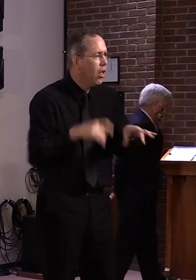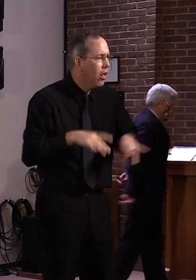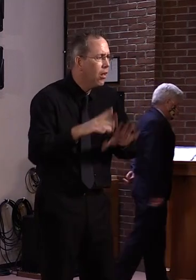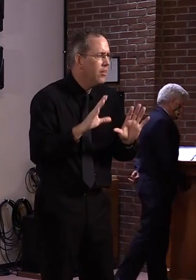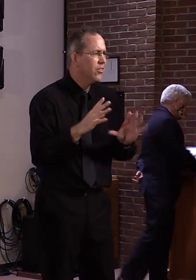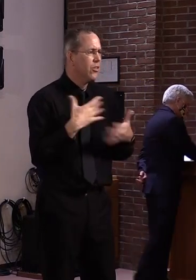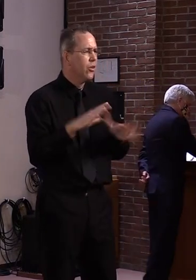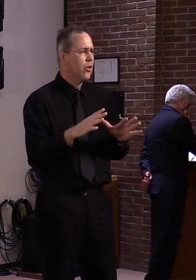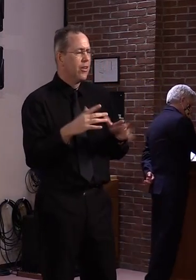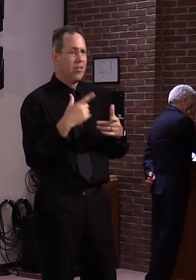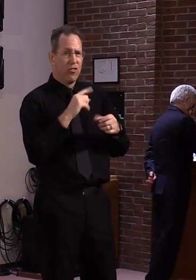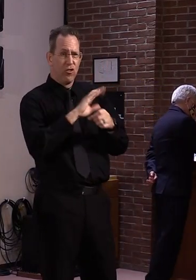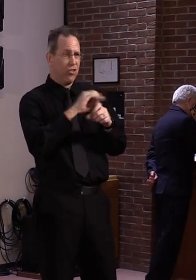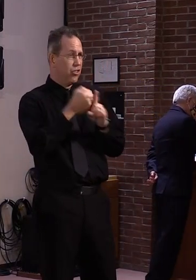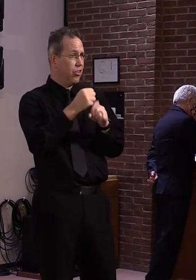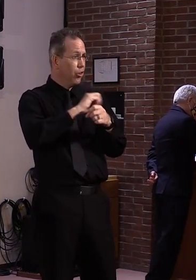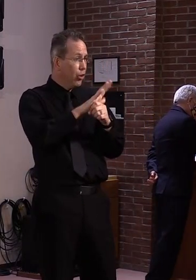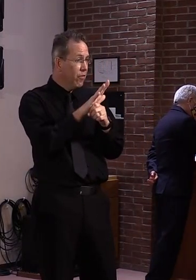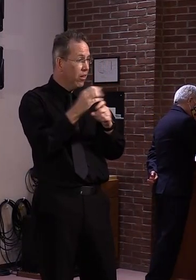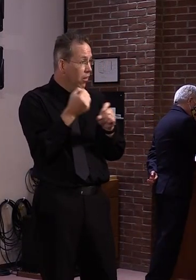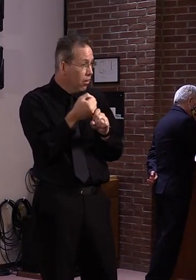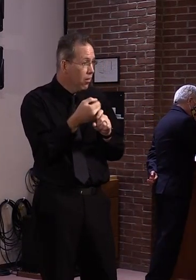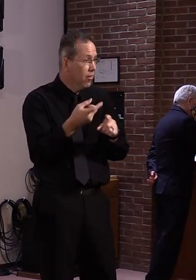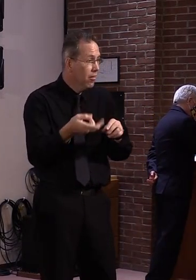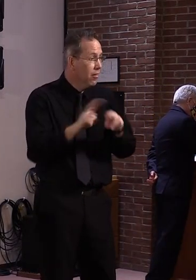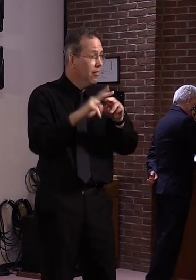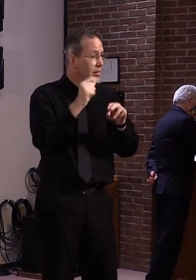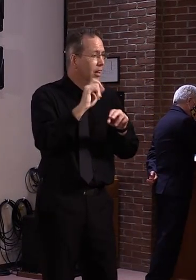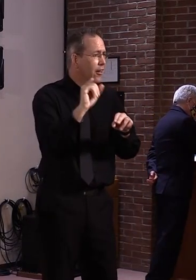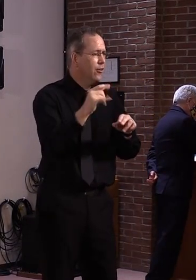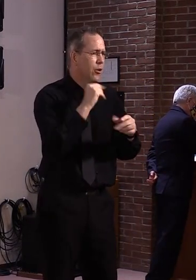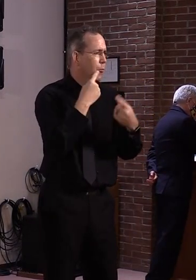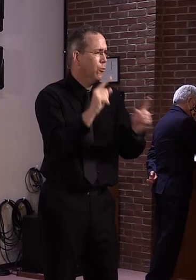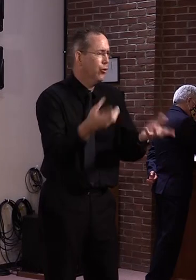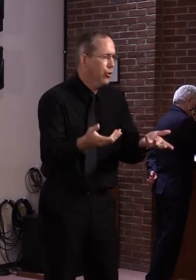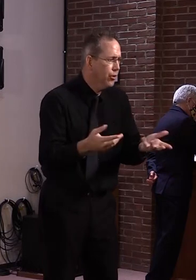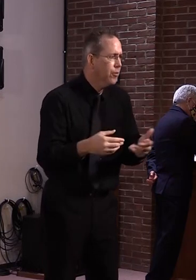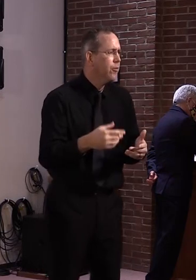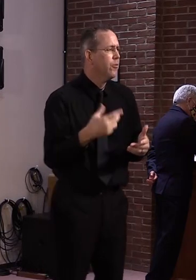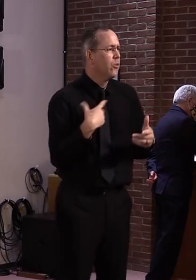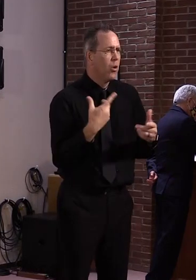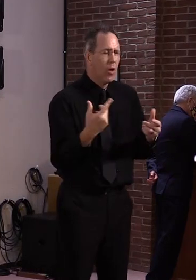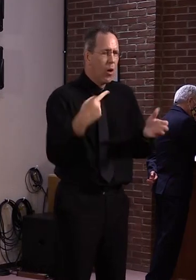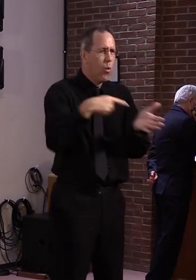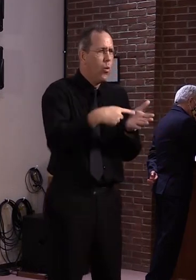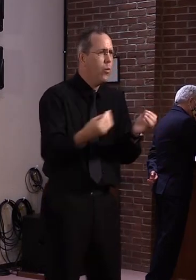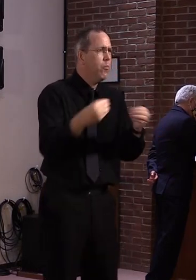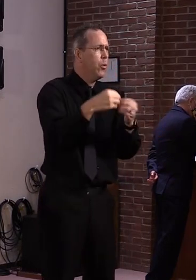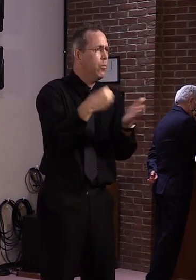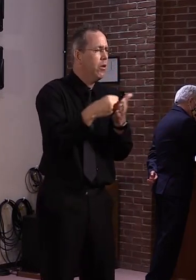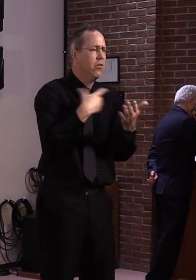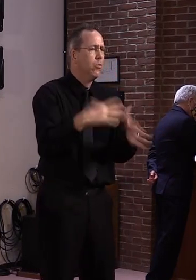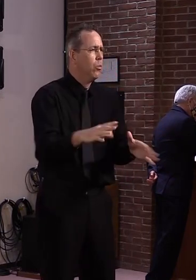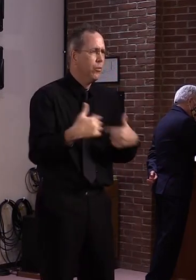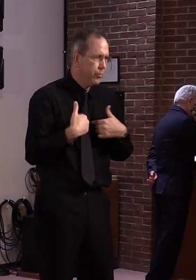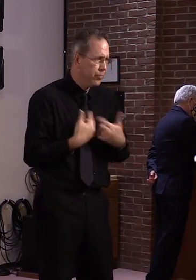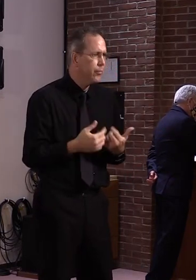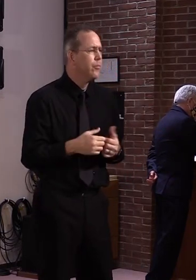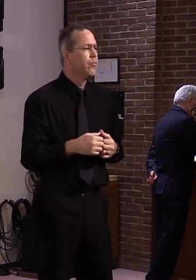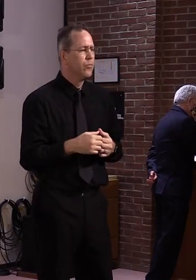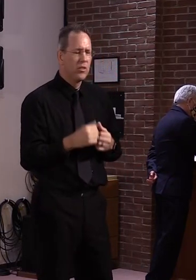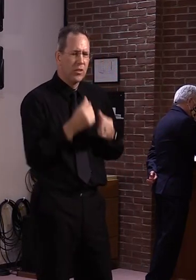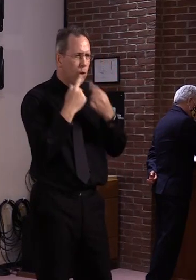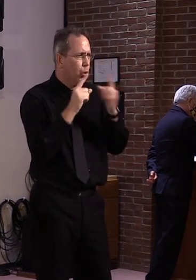today would would just be not something that would be beneficial to us as a state.